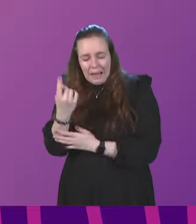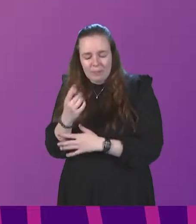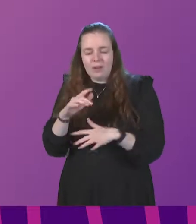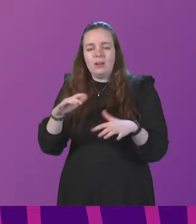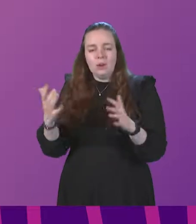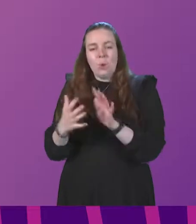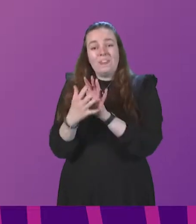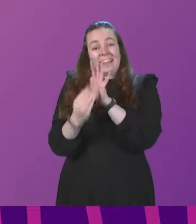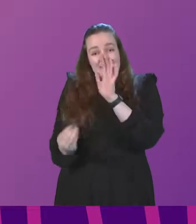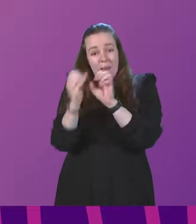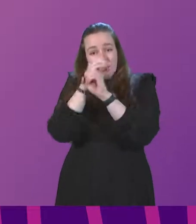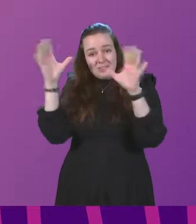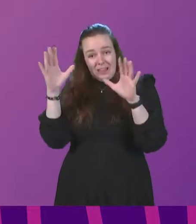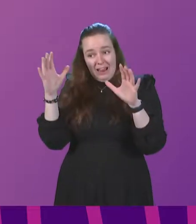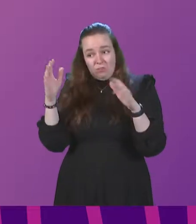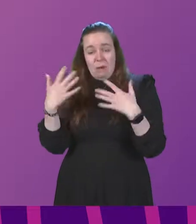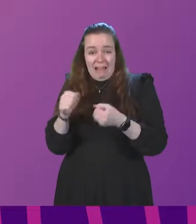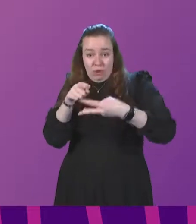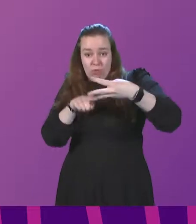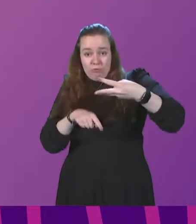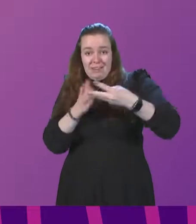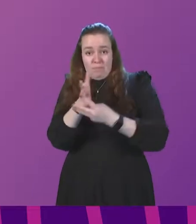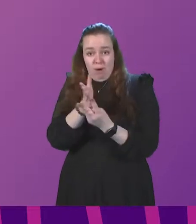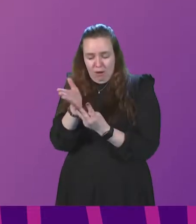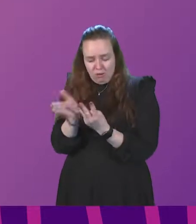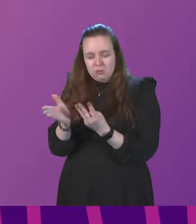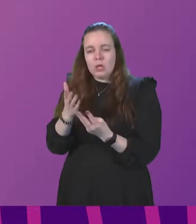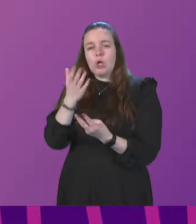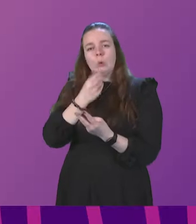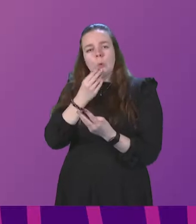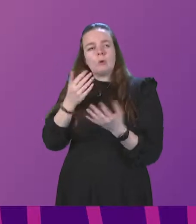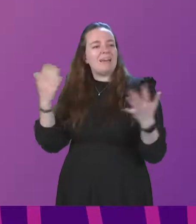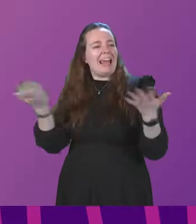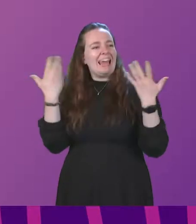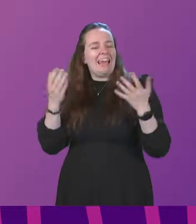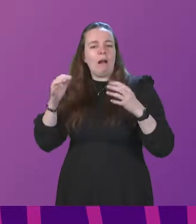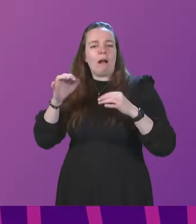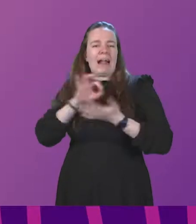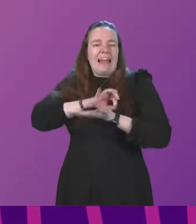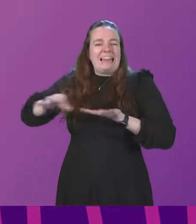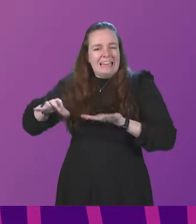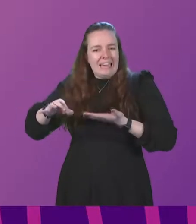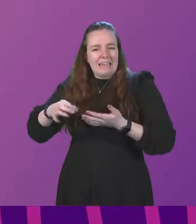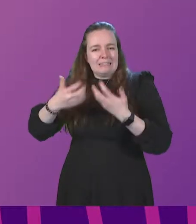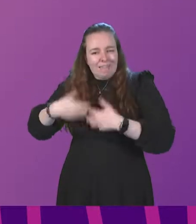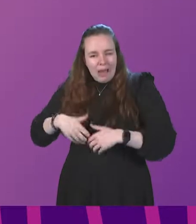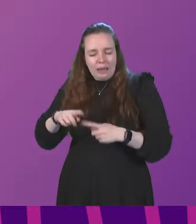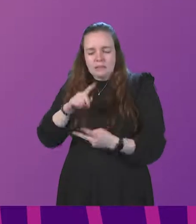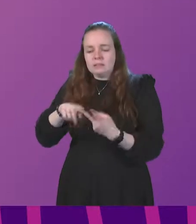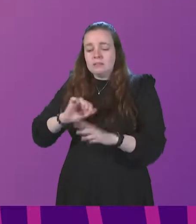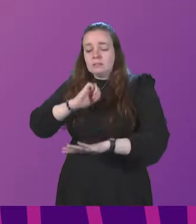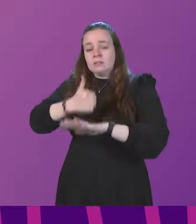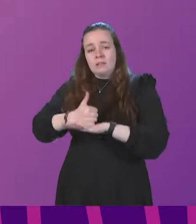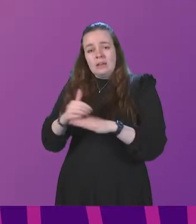example scenario that did have three elements was a use of an air cleaning device as a temporary mitigation, the installation of a small